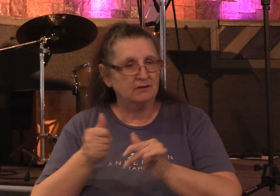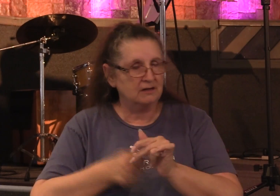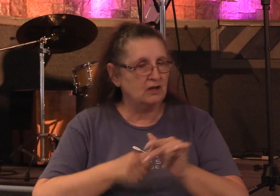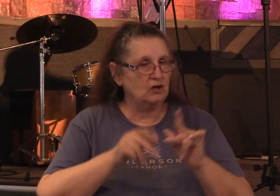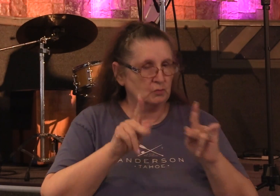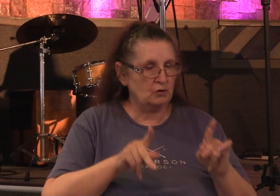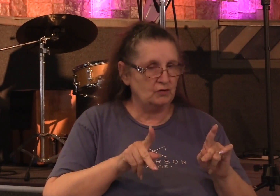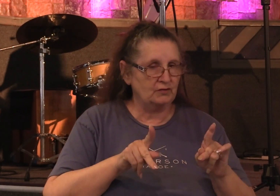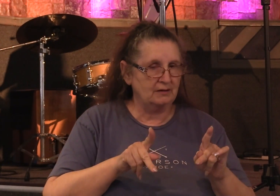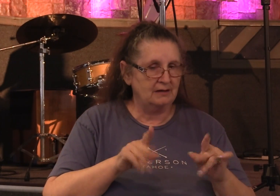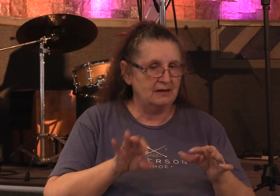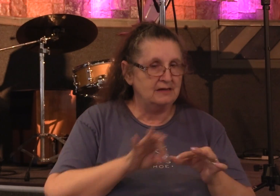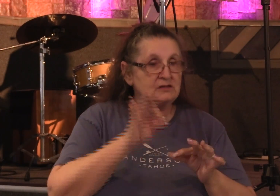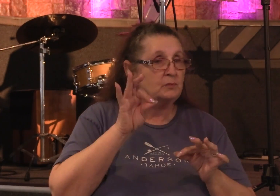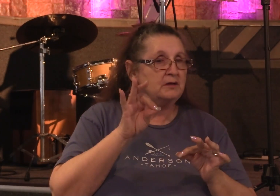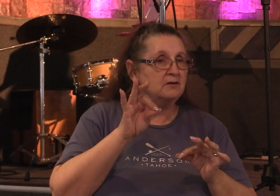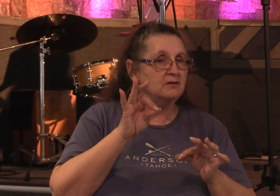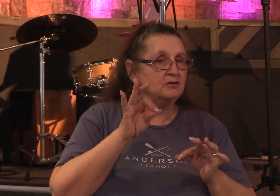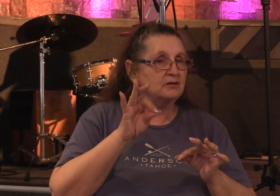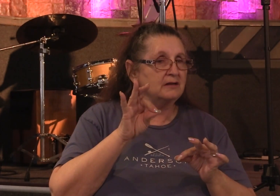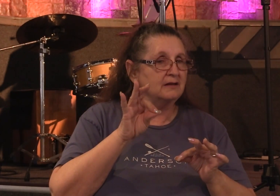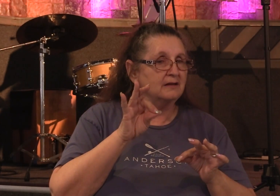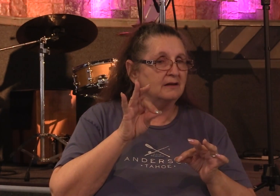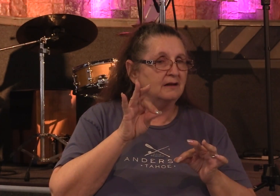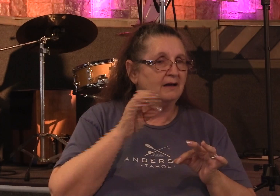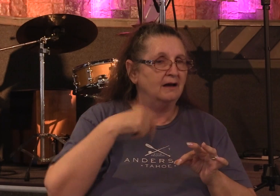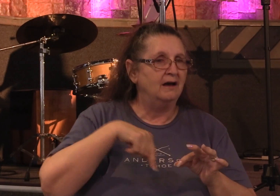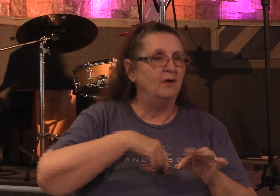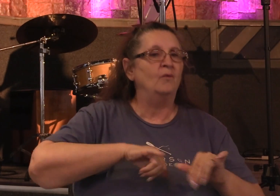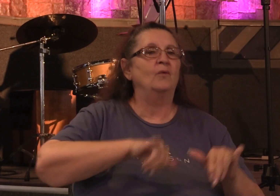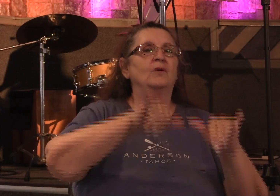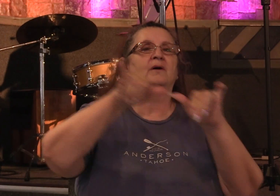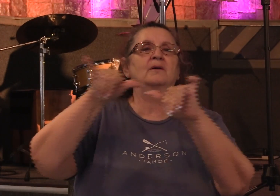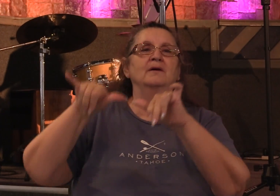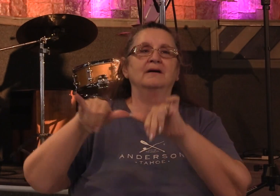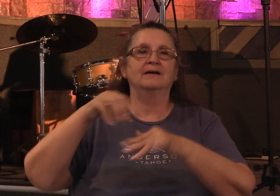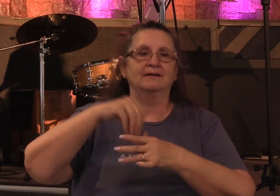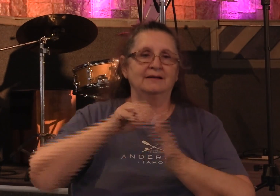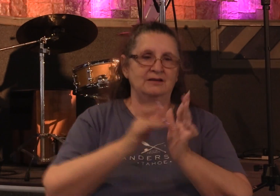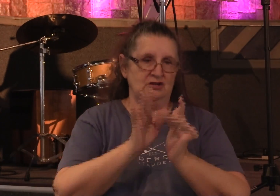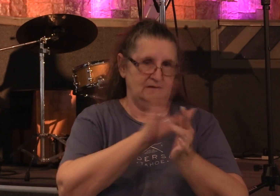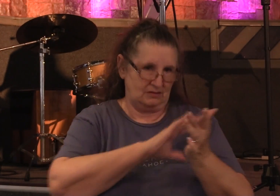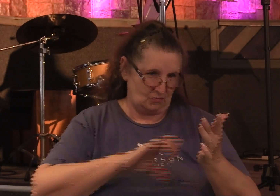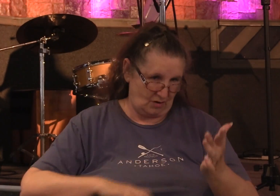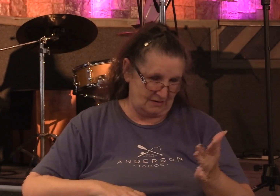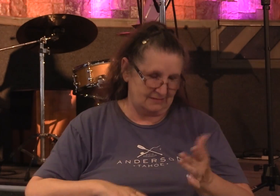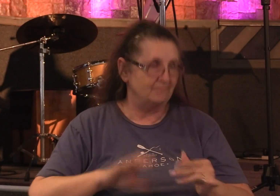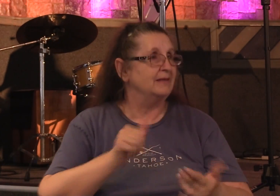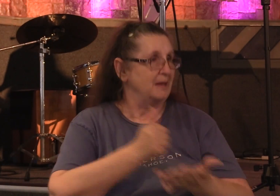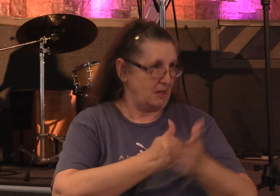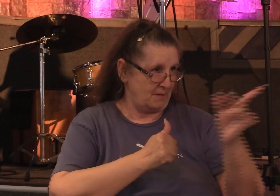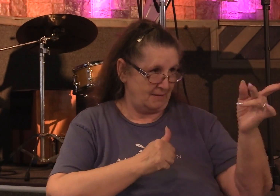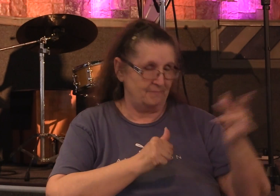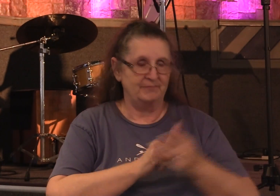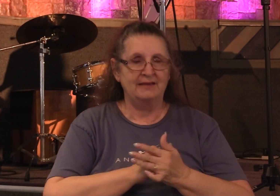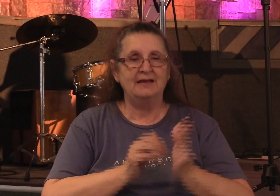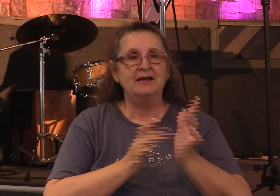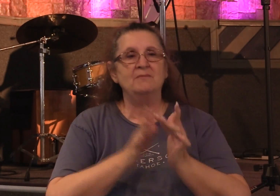spiritually speaking, we're one in Christ Jesus. The Bible tells us in